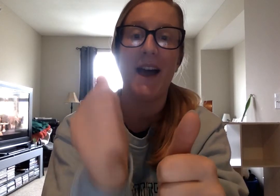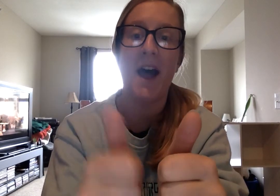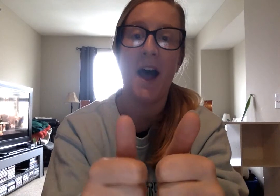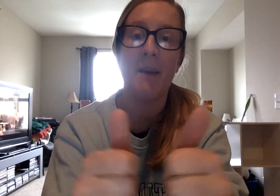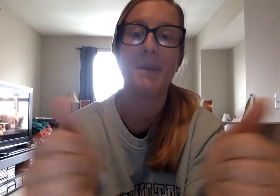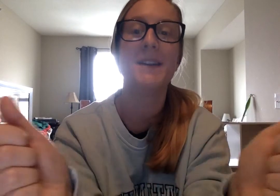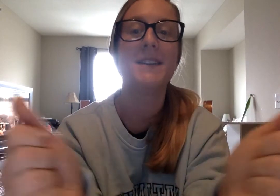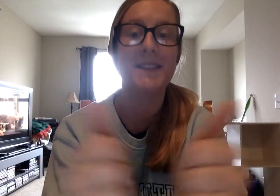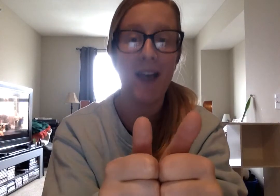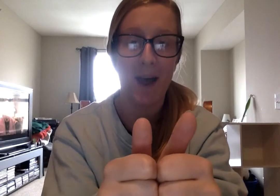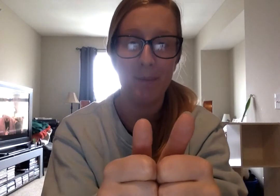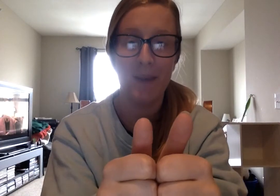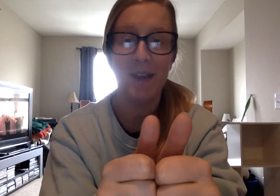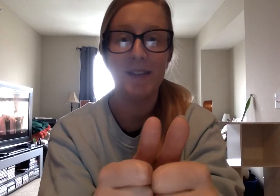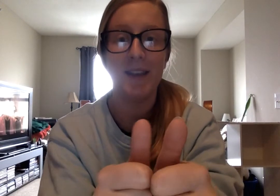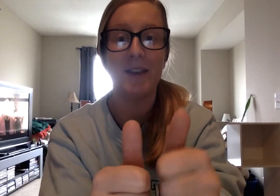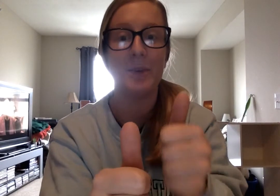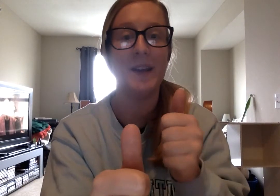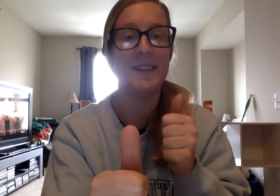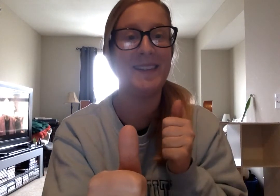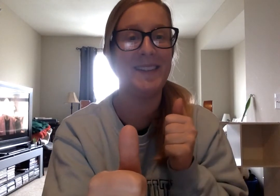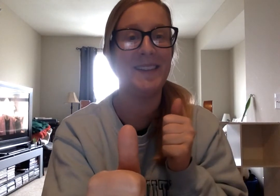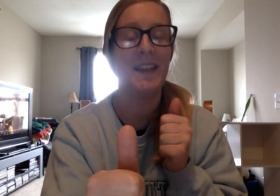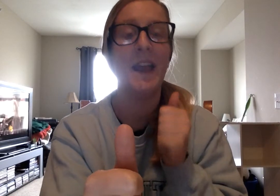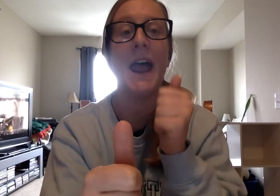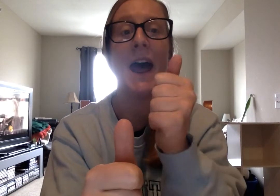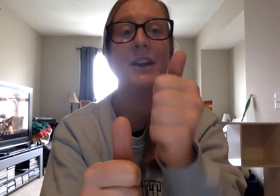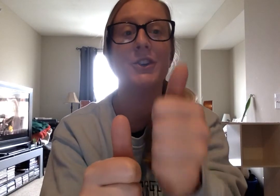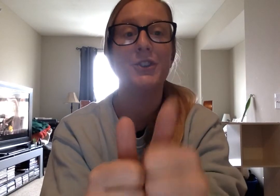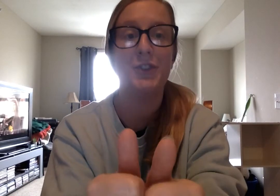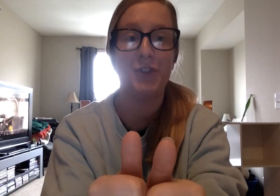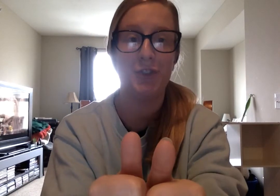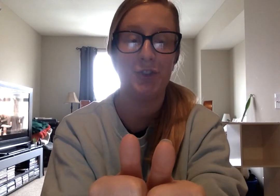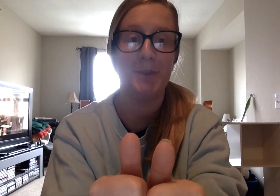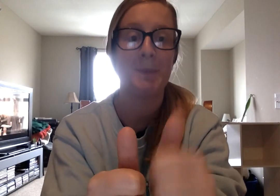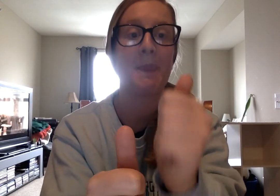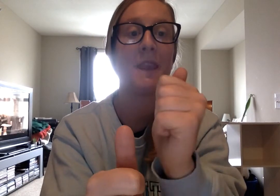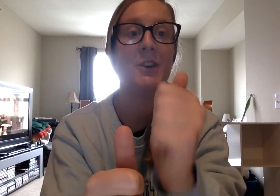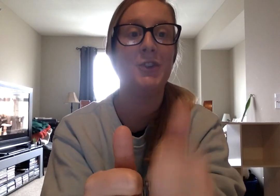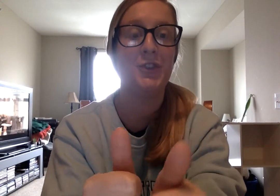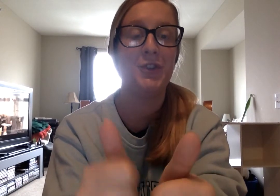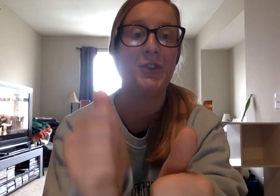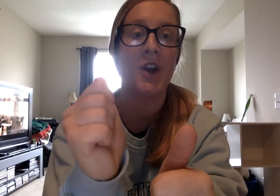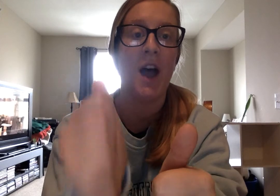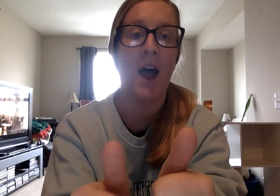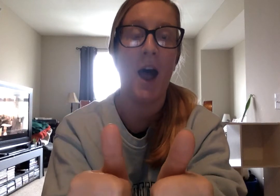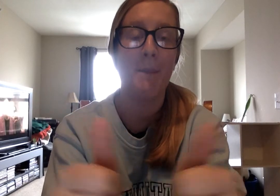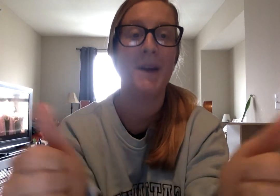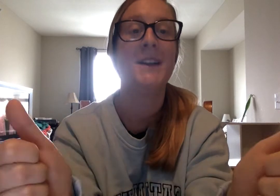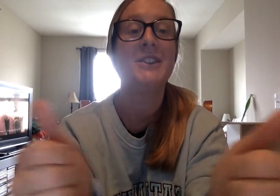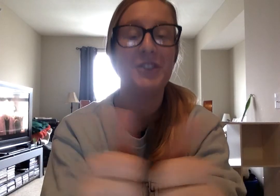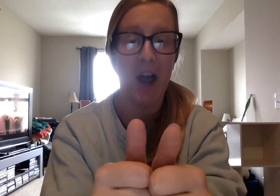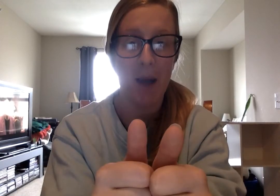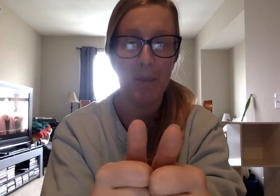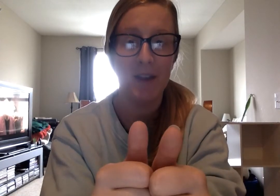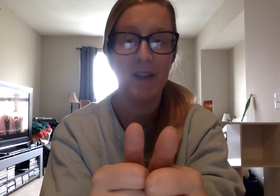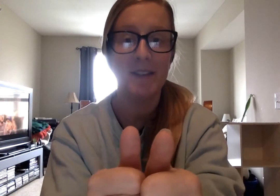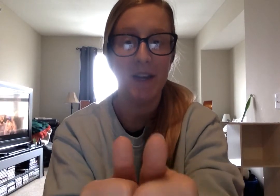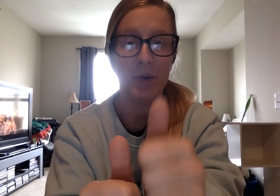Op. Top. Take away. T. Add. Sh. Sh. Op. Shop. Take